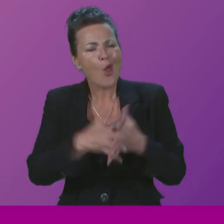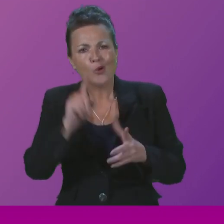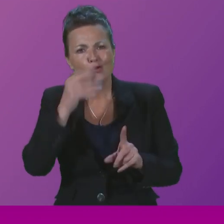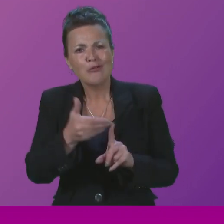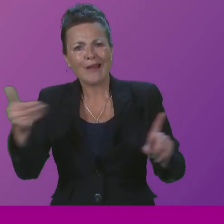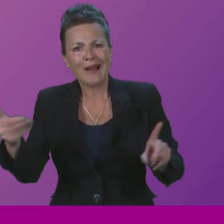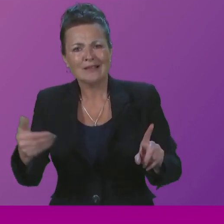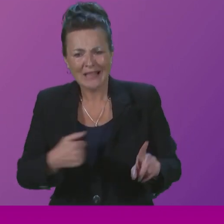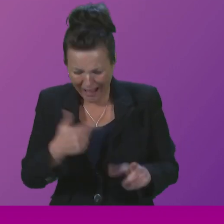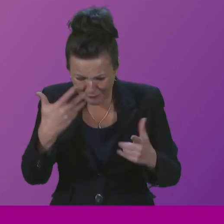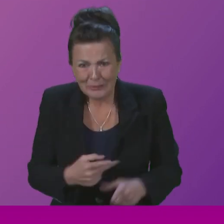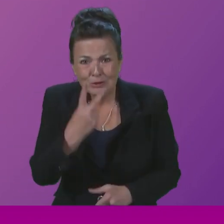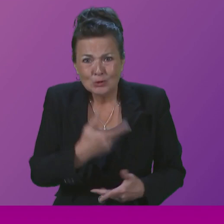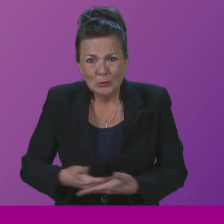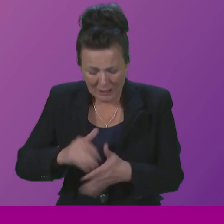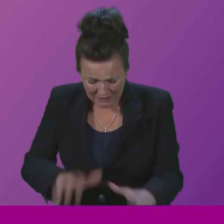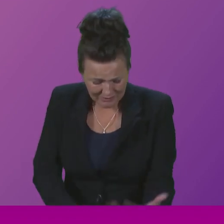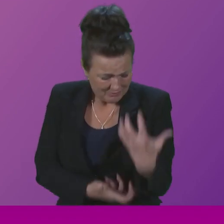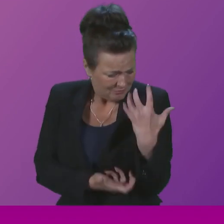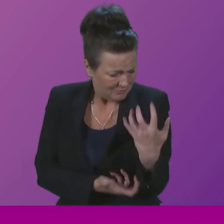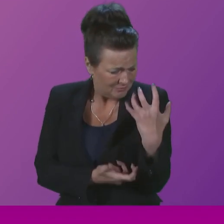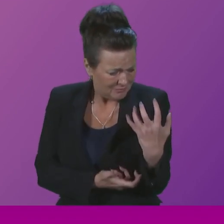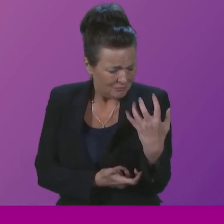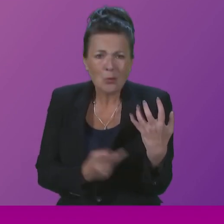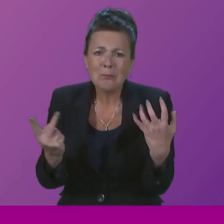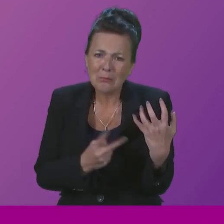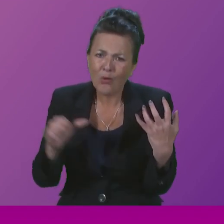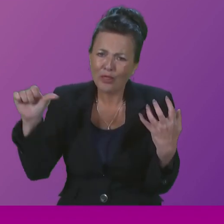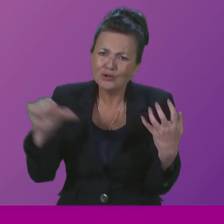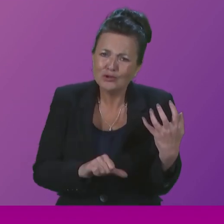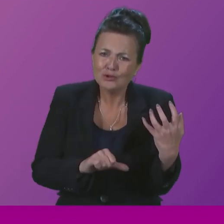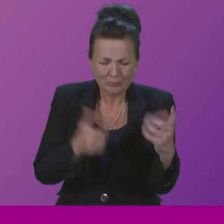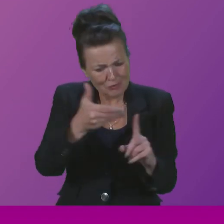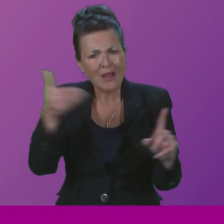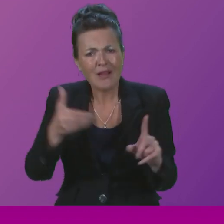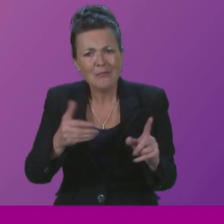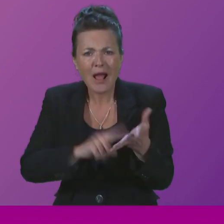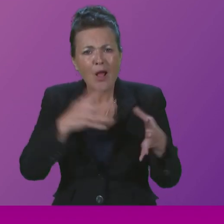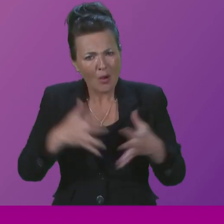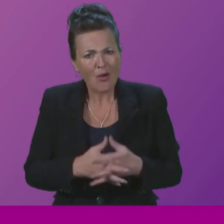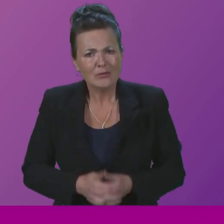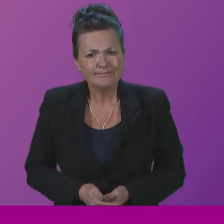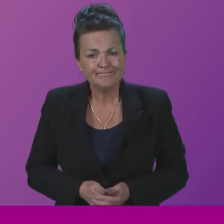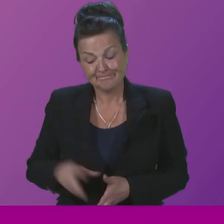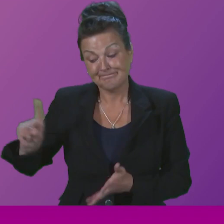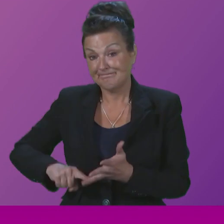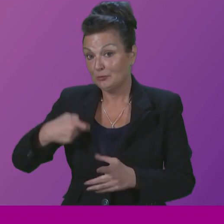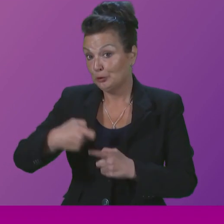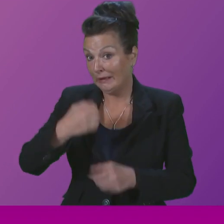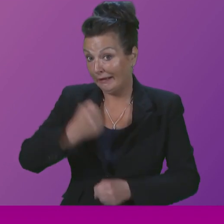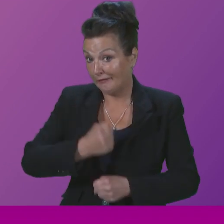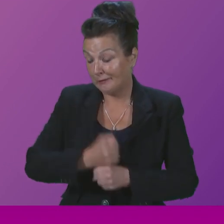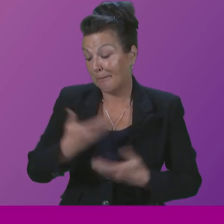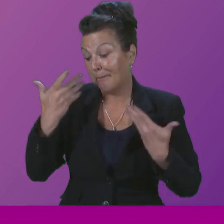held two children in my arms so they should both exist in the eyes of the law. The UK government has launched